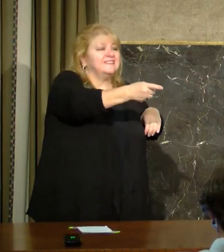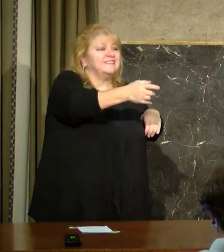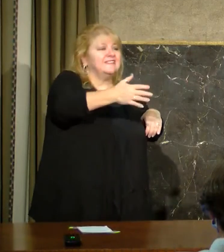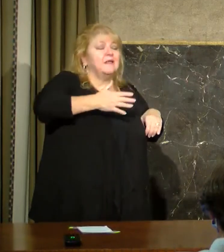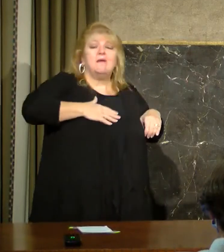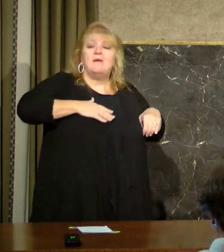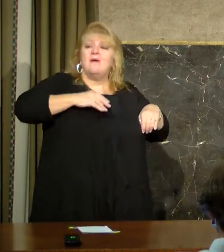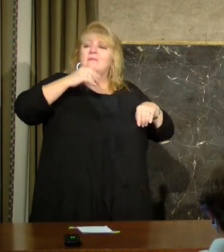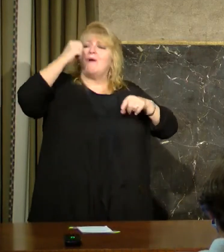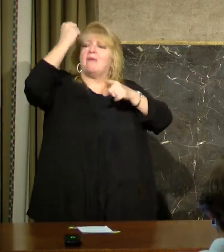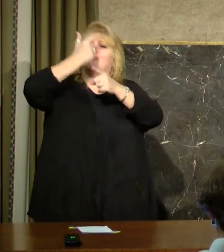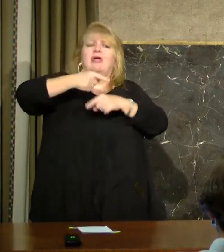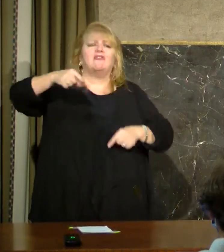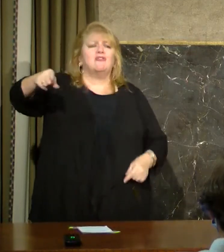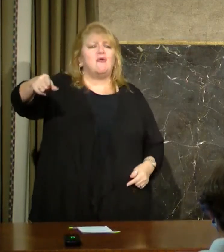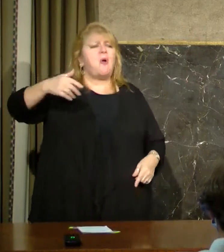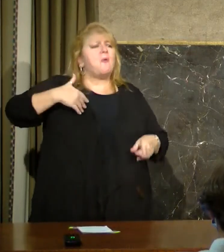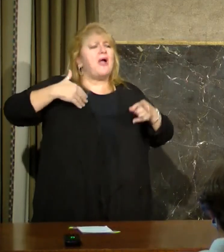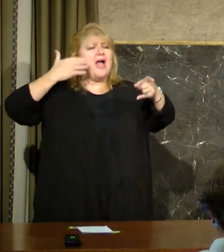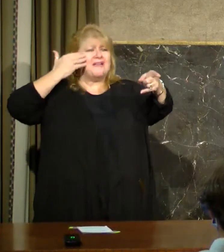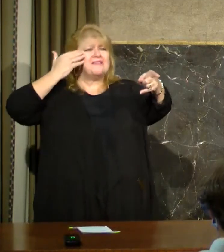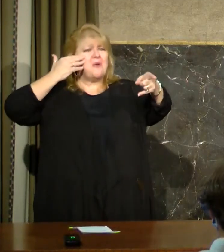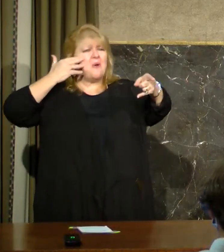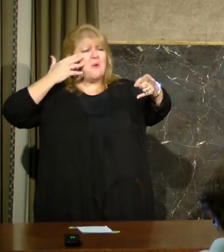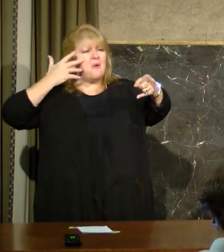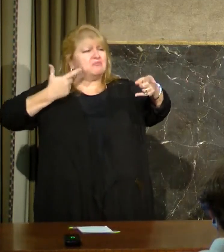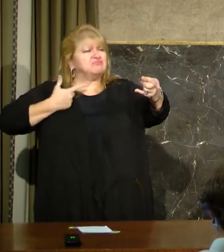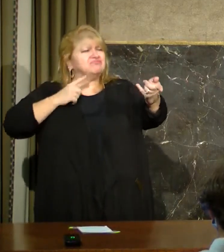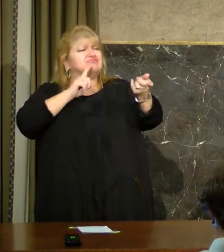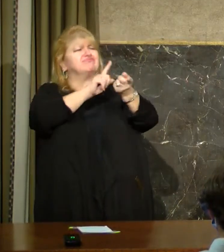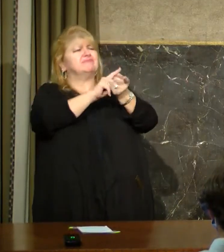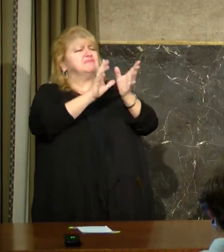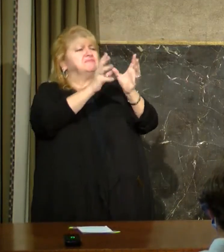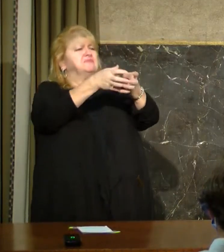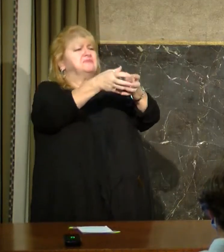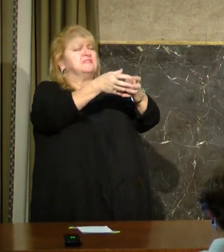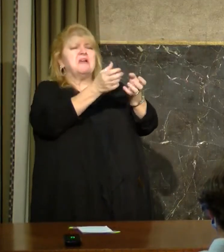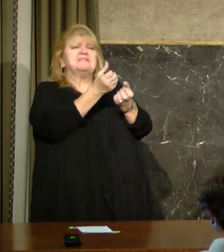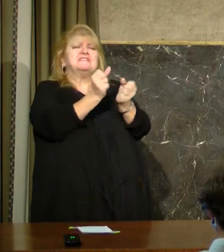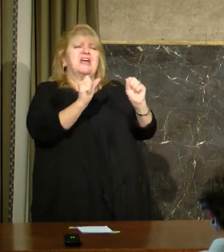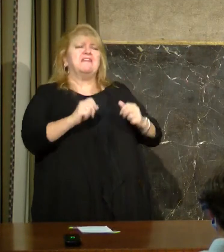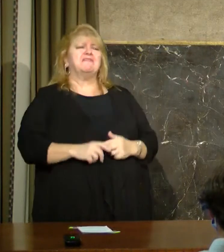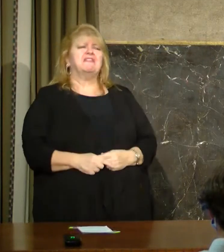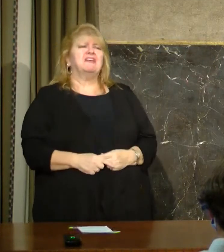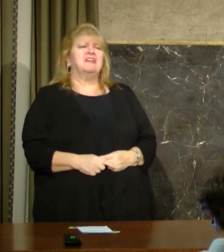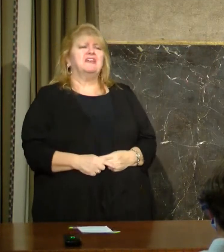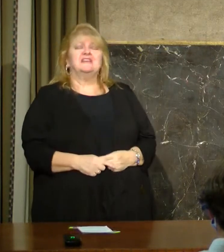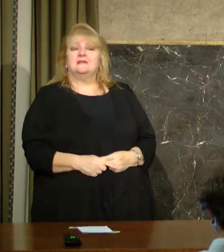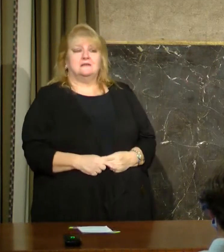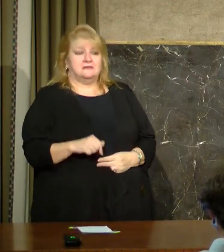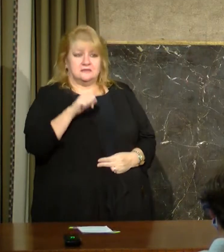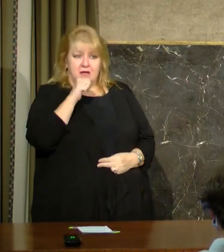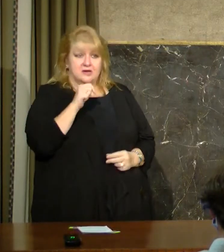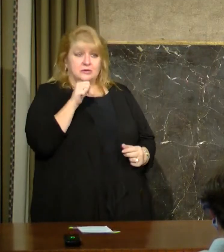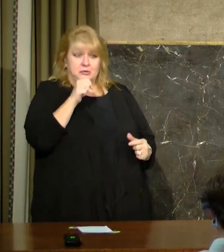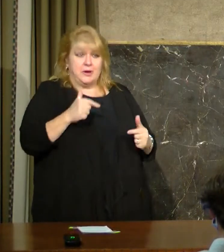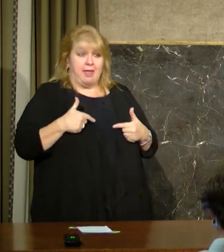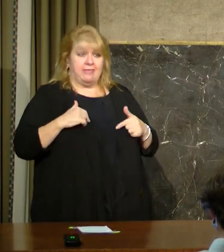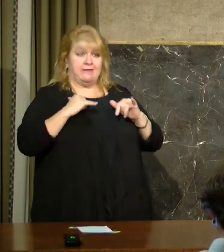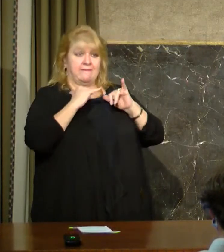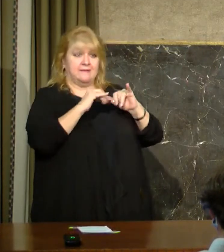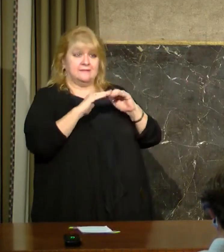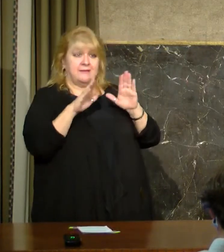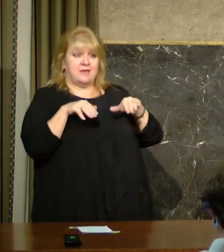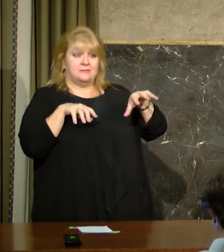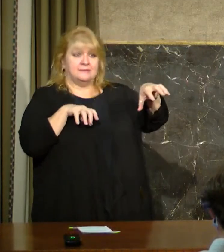whatever, if I know people well, then it must be safe. And it's just not. It's just not. And at the same time, those are